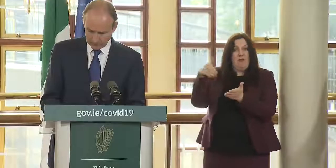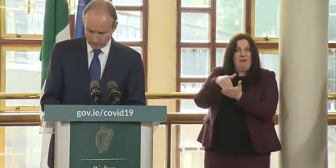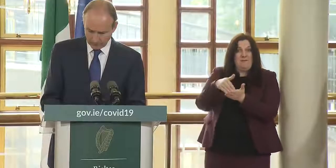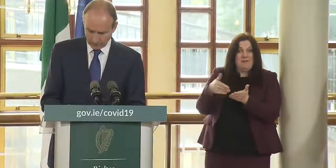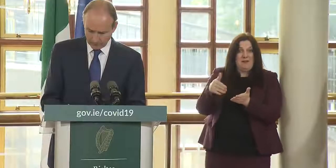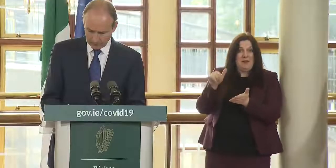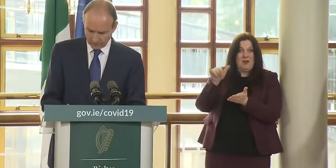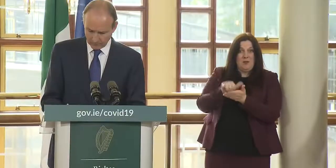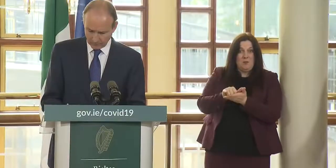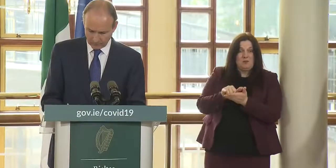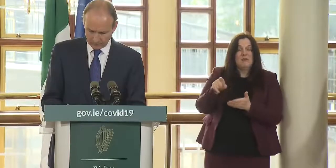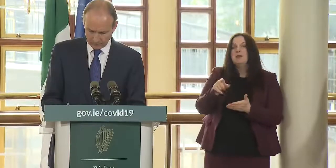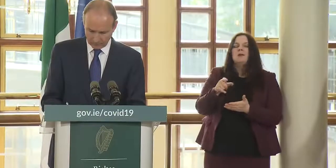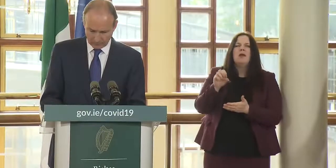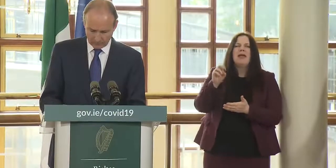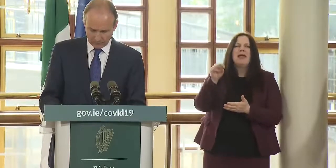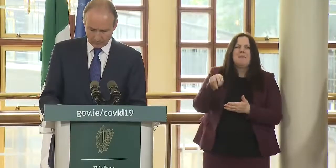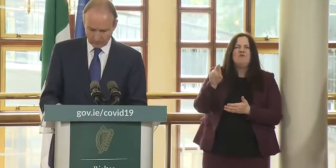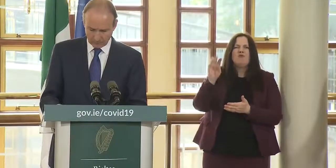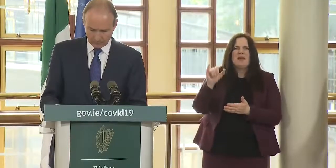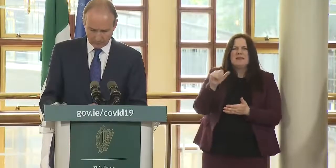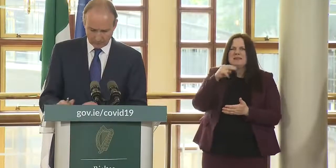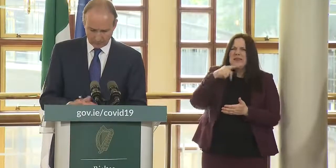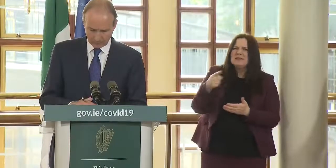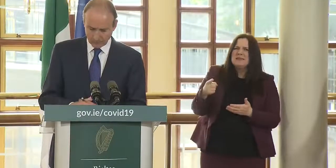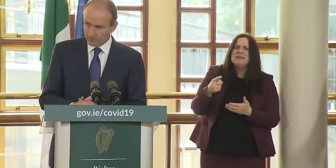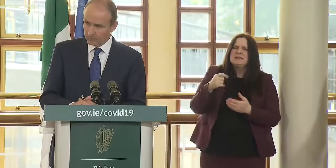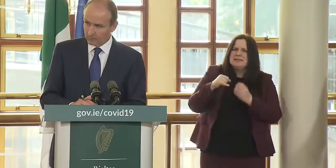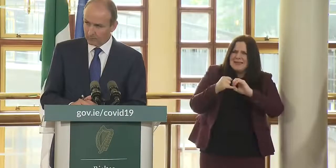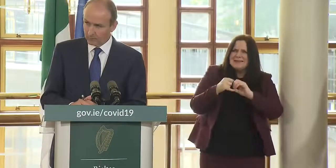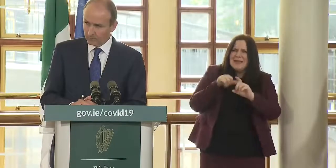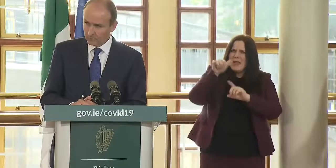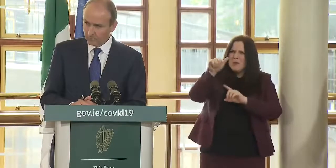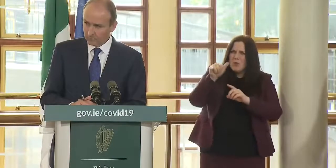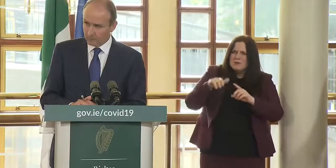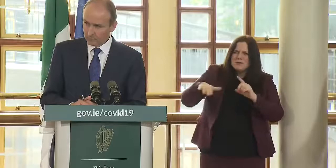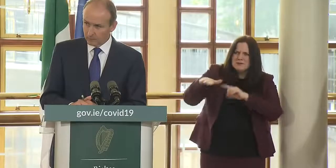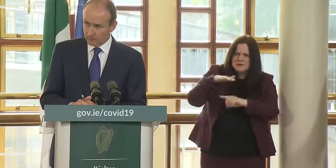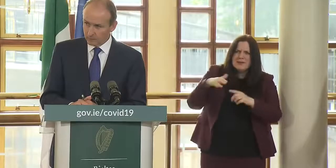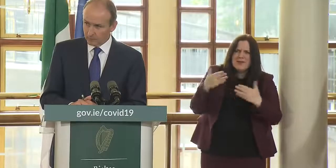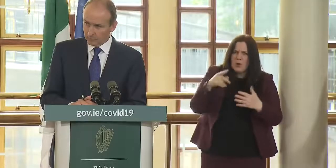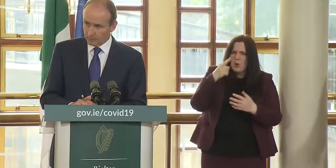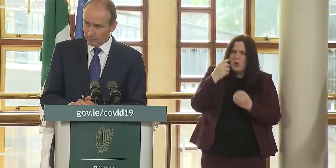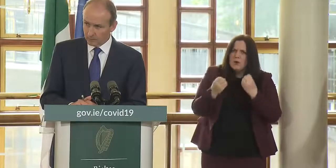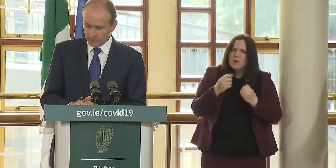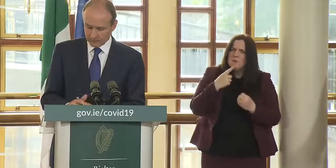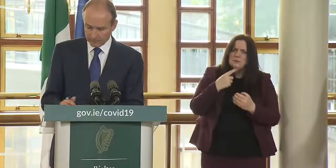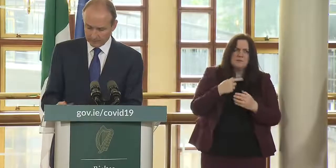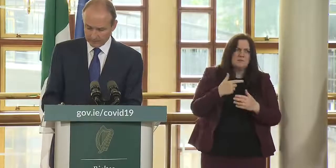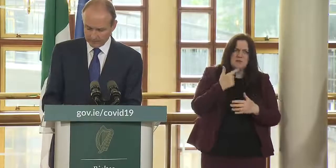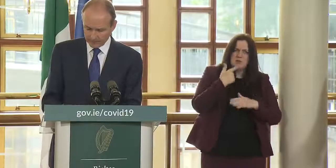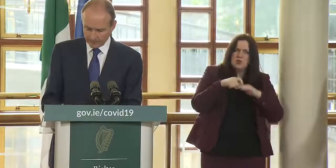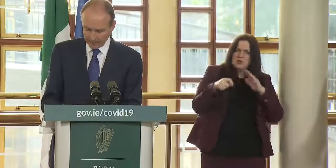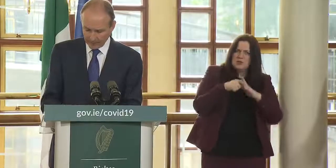said over the weekend that testing at airports was being looked at but i believe the tony previously said that that was not being considered